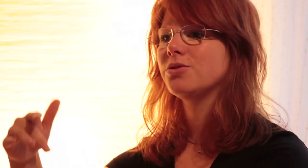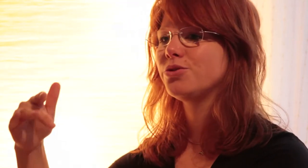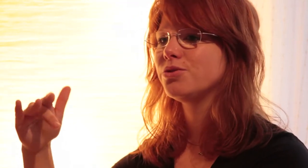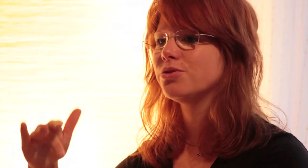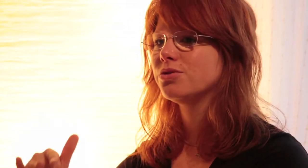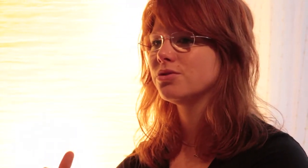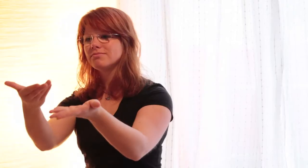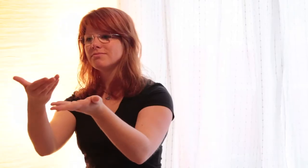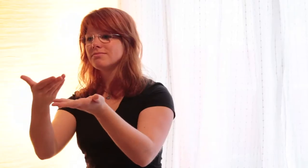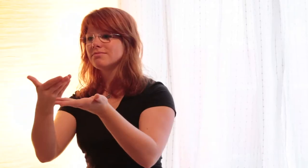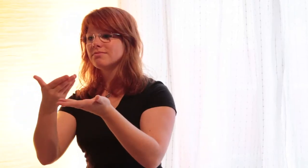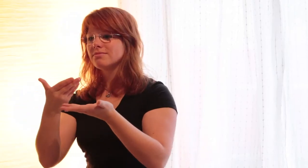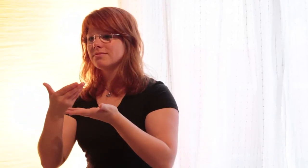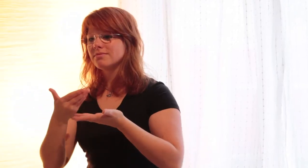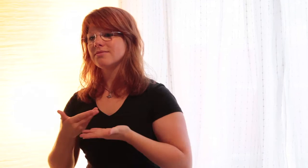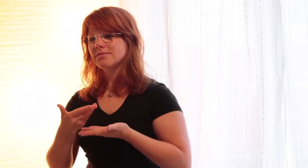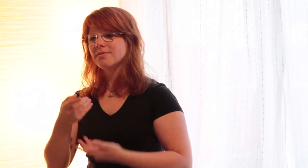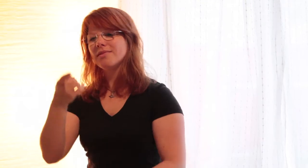You're everything